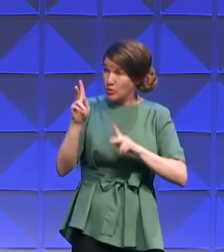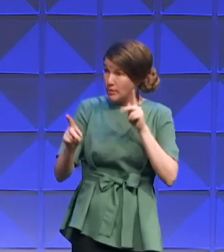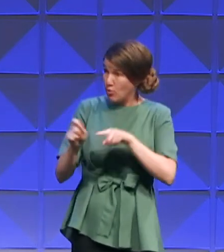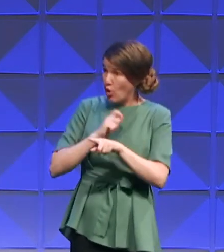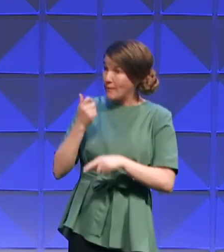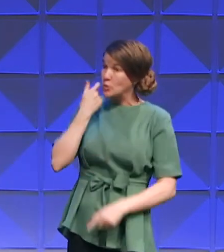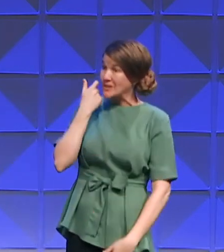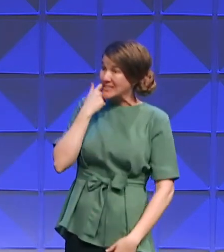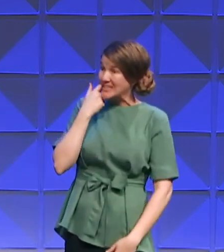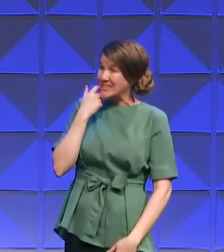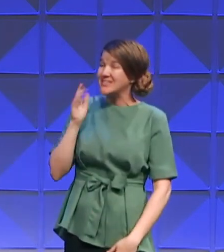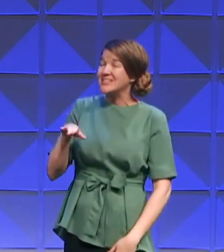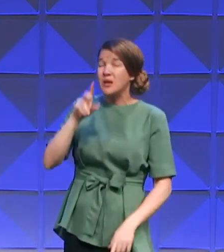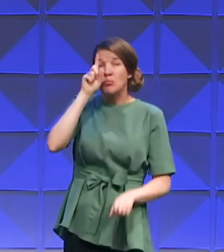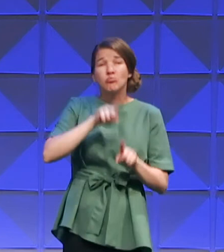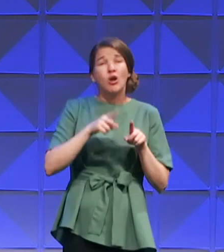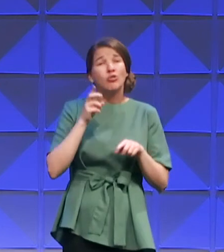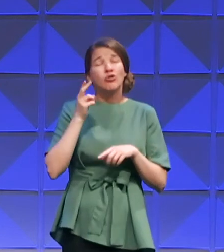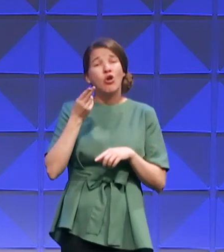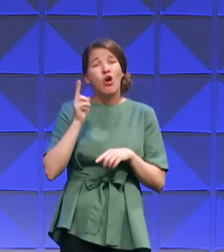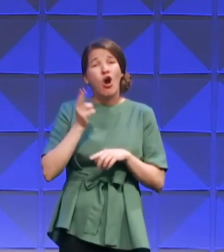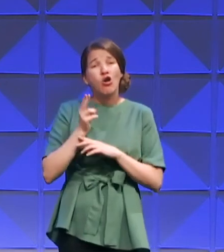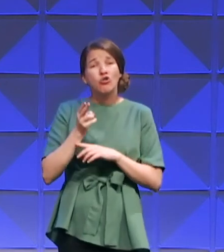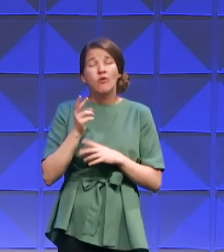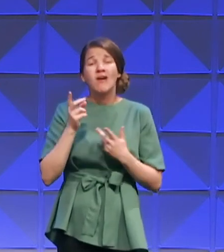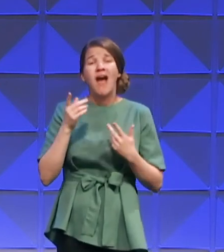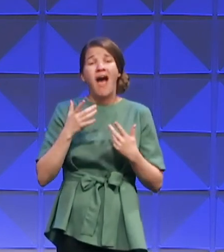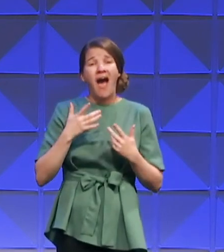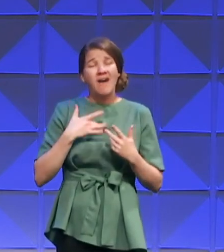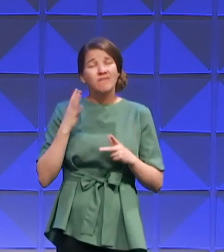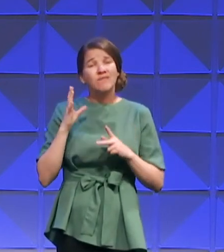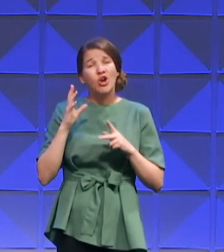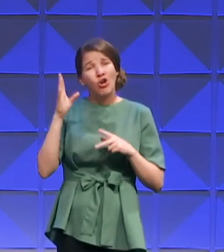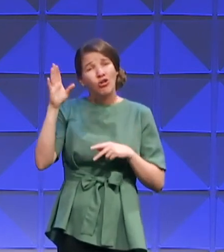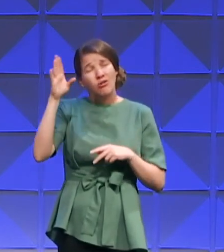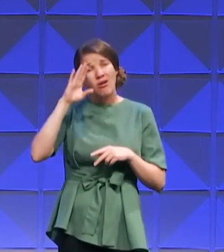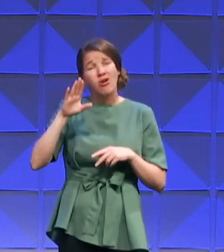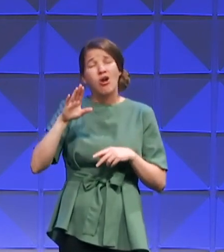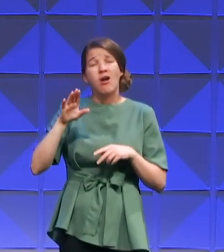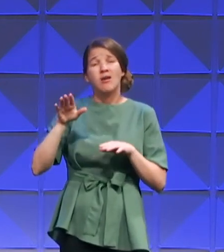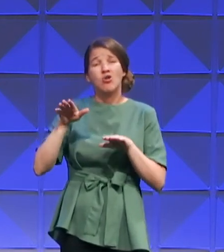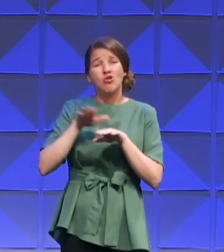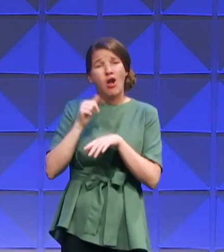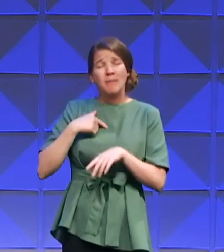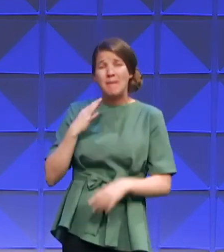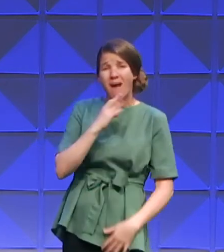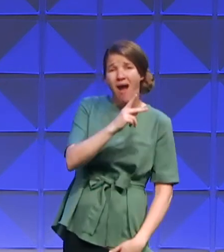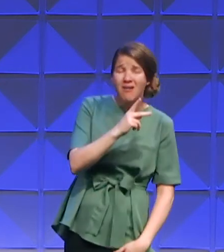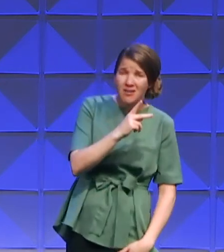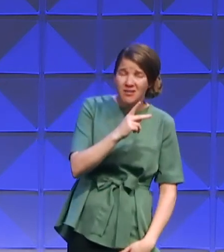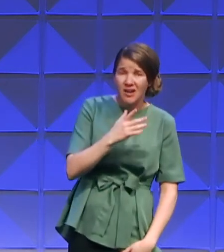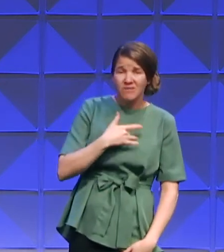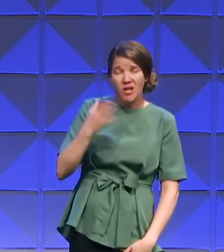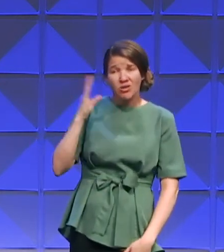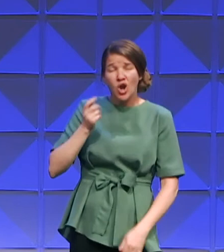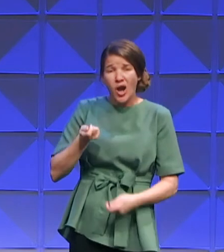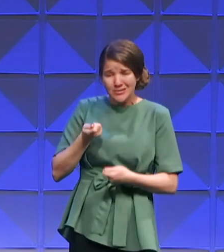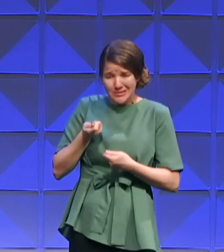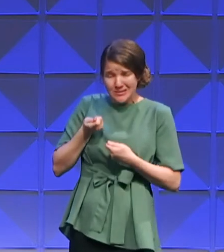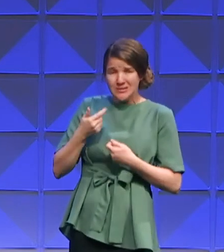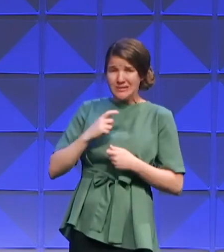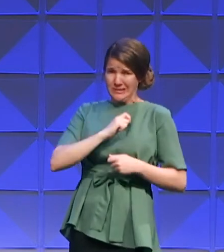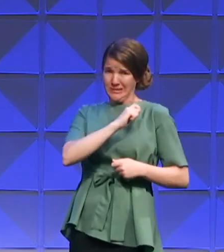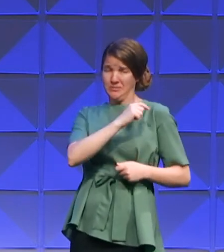I feel God calling me back. I feel God drawing me back. I'm going to prophesy. There's a